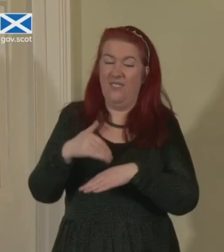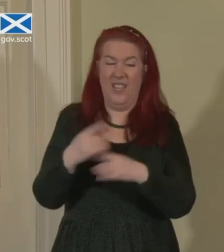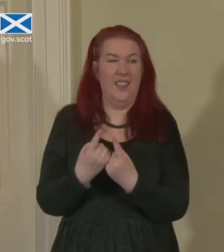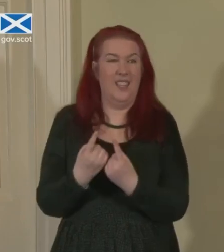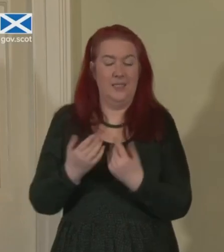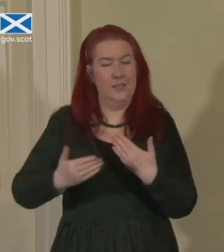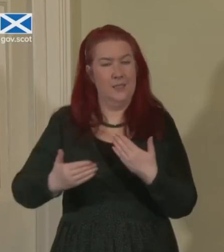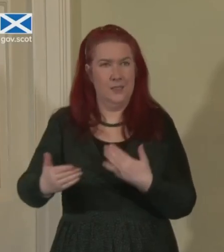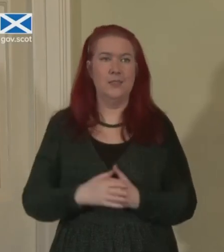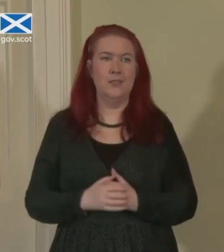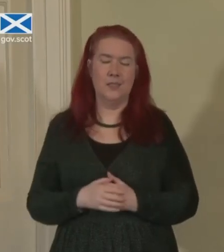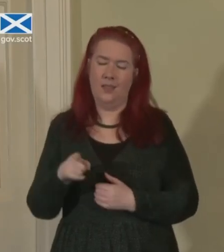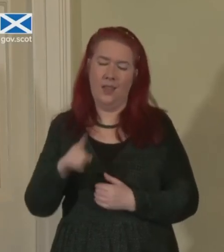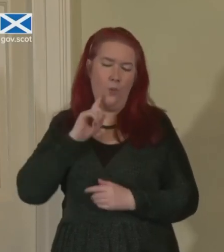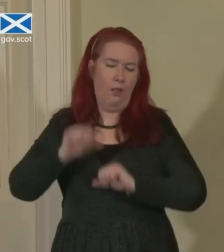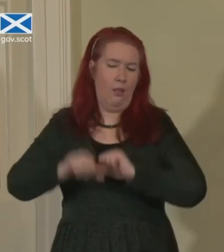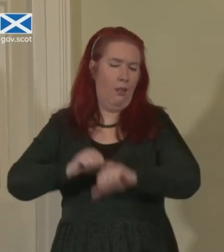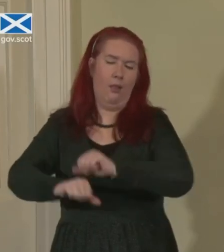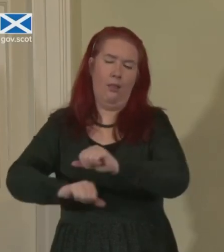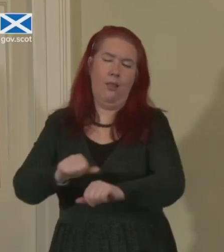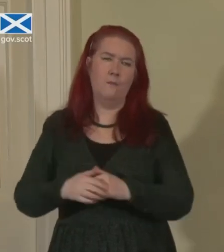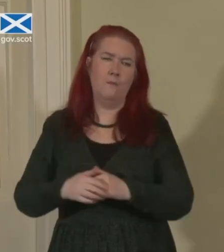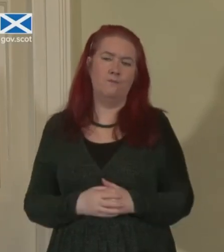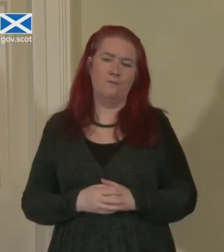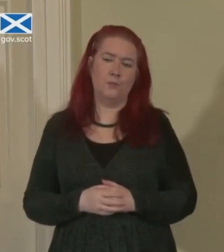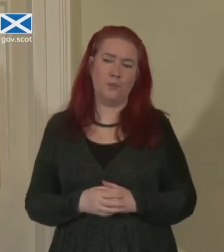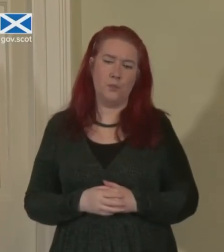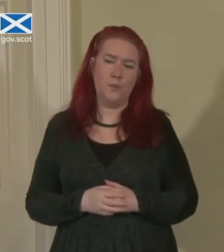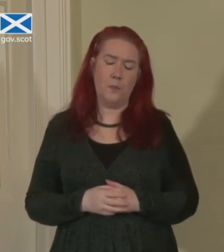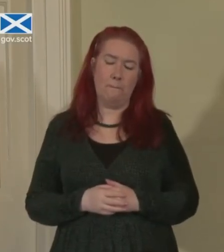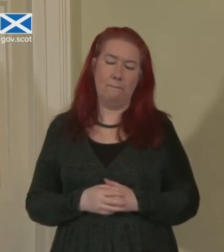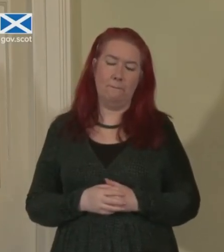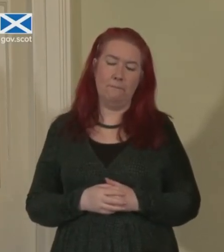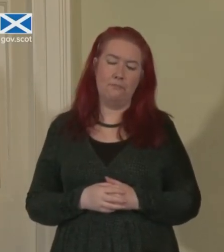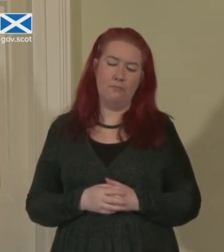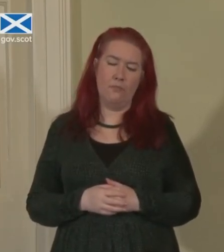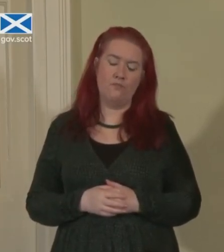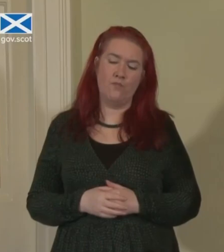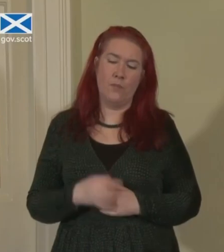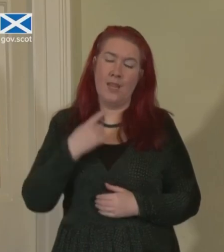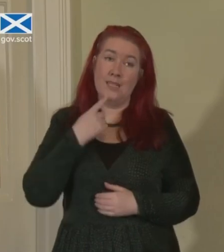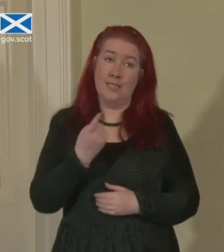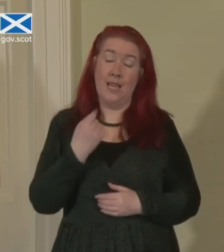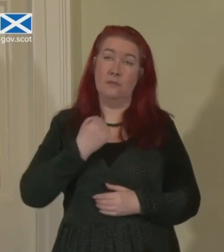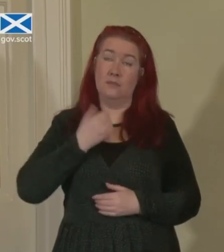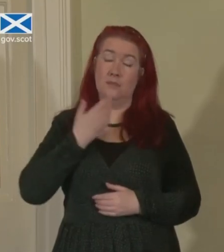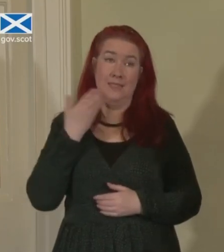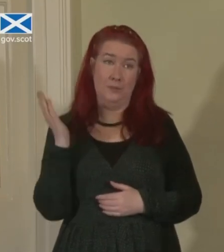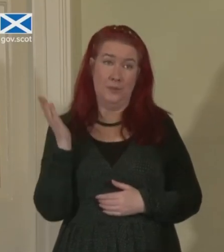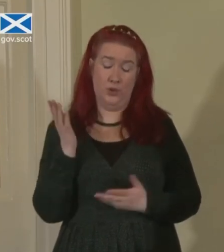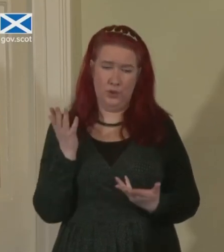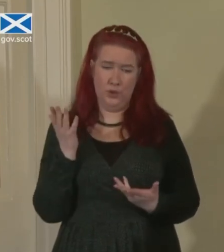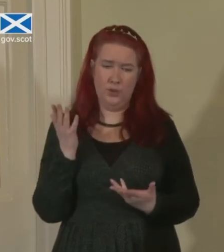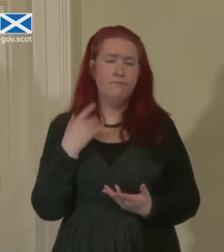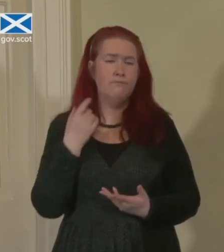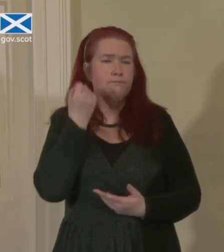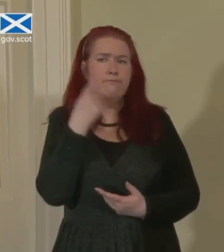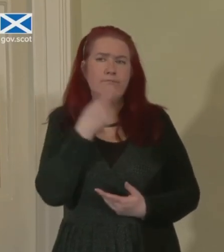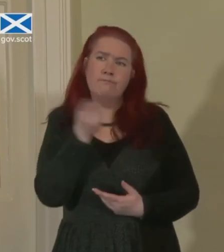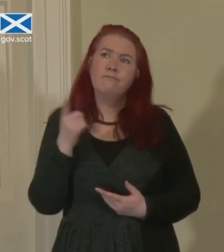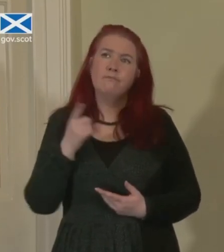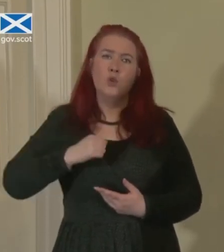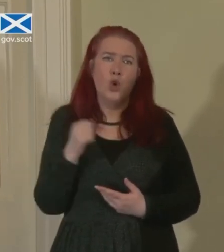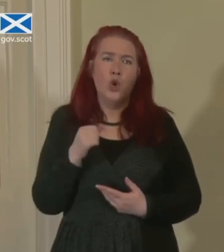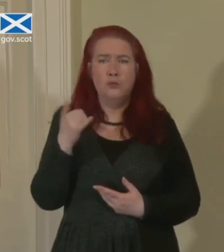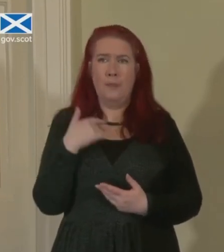things will take their course. I said something in my remarks that I appreciate will divide opinion in